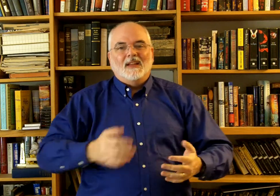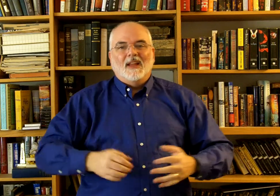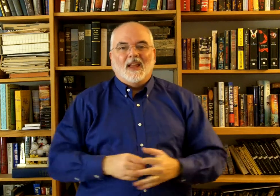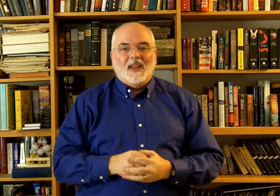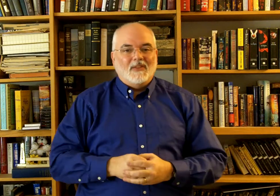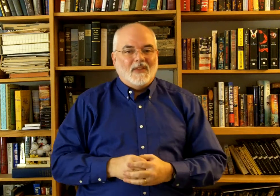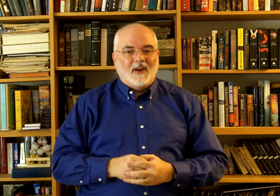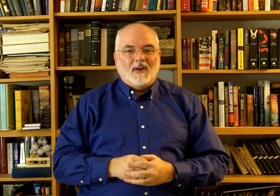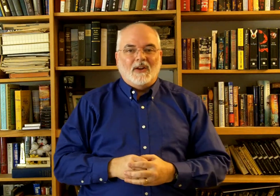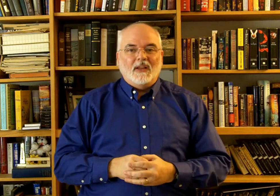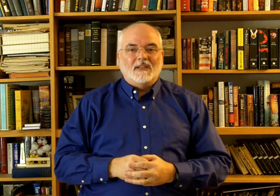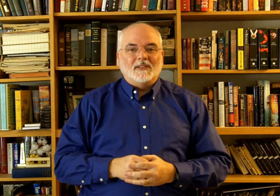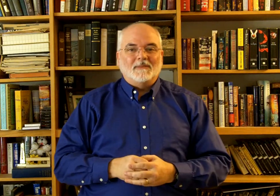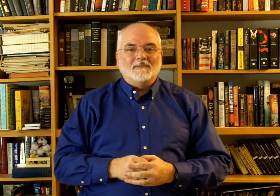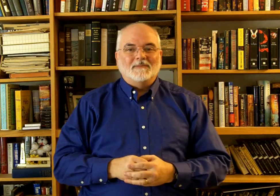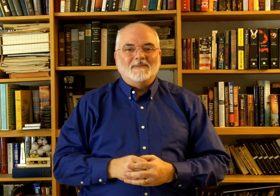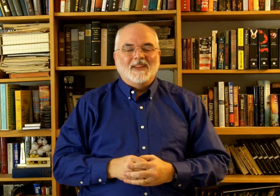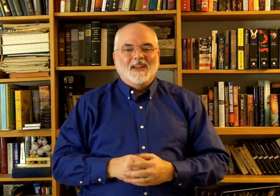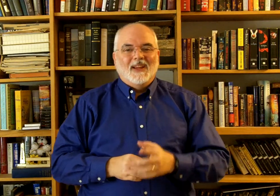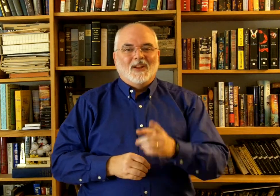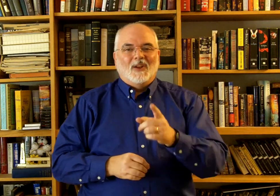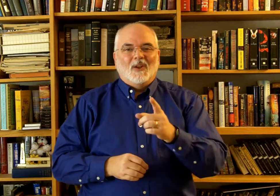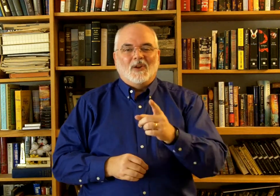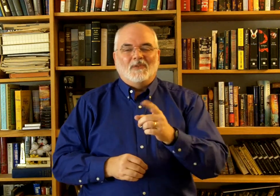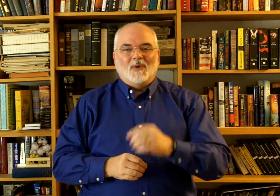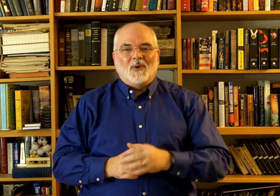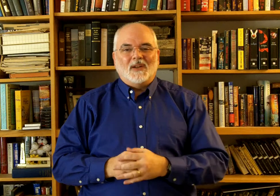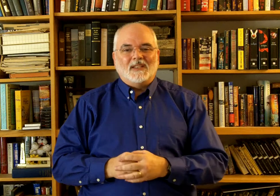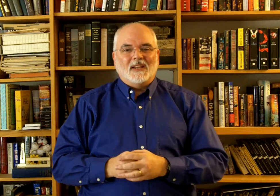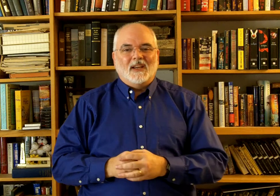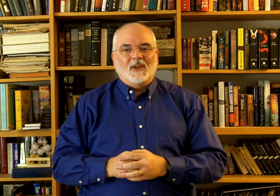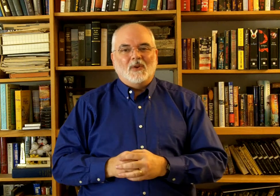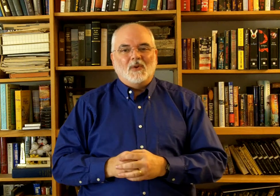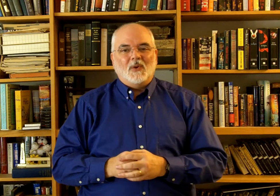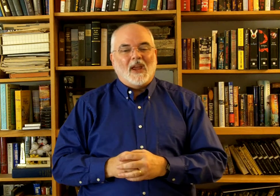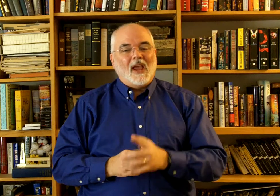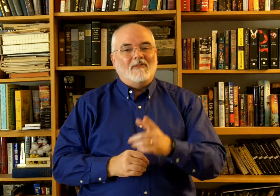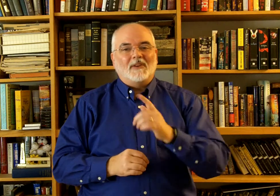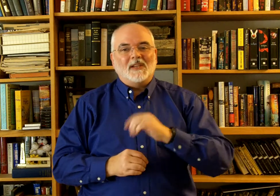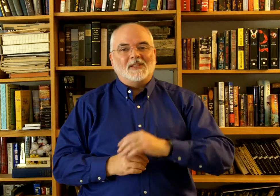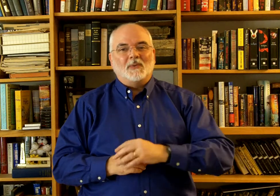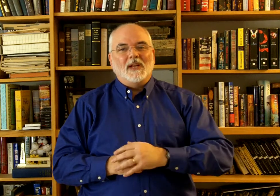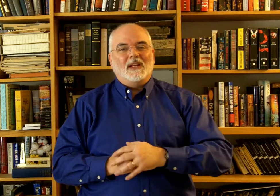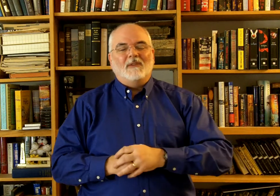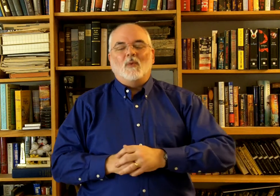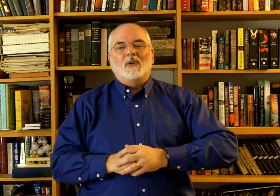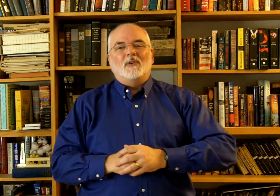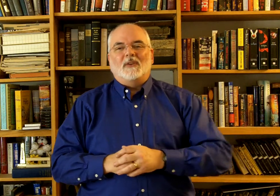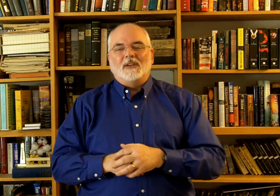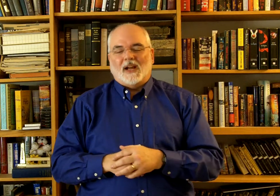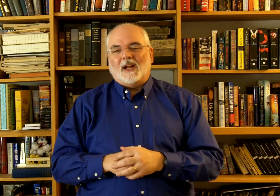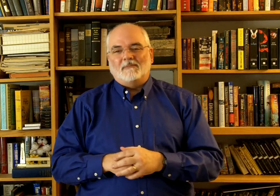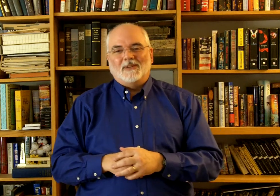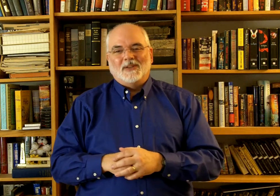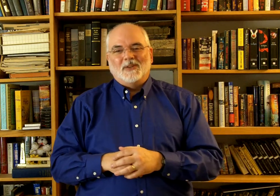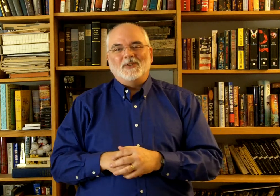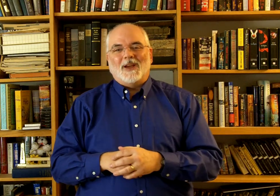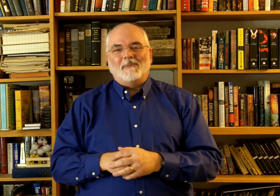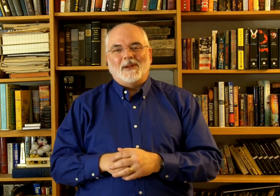And there it is. Looking forward to seeing you do a heavenly, sweetly, wonderfully job. Good job there